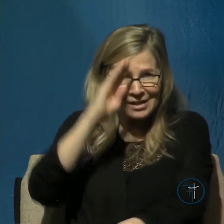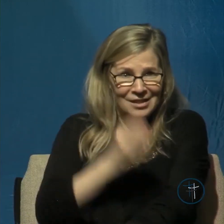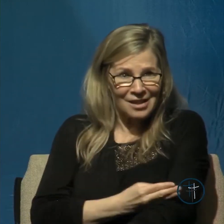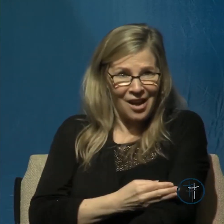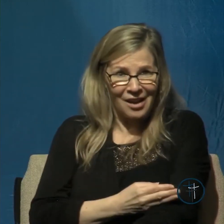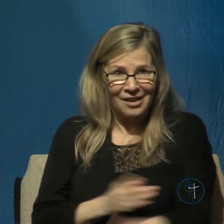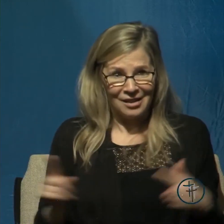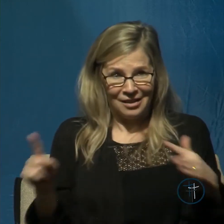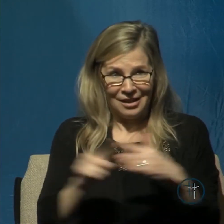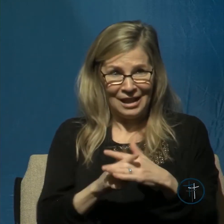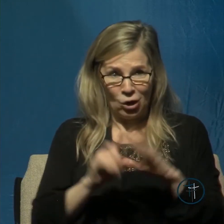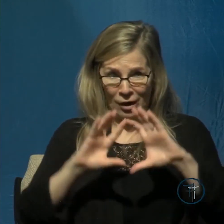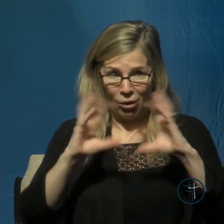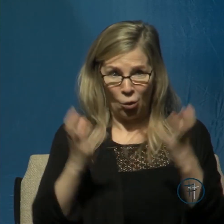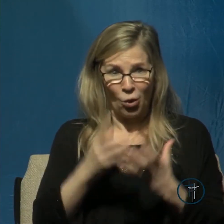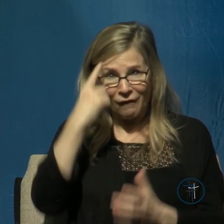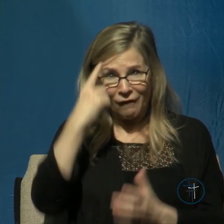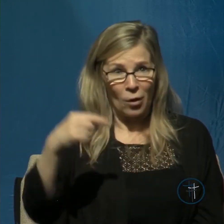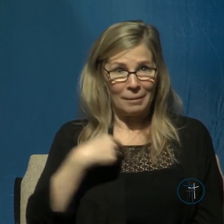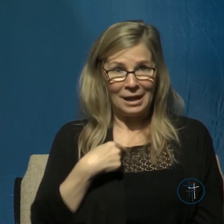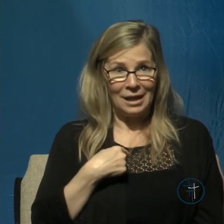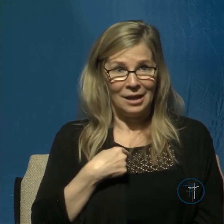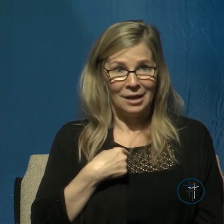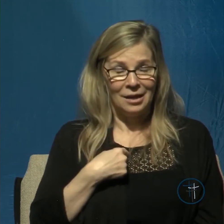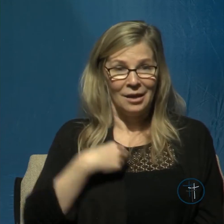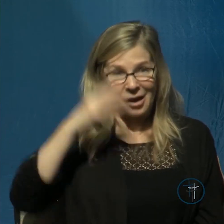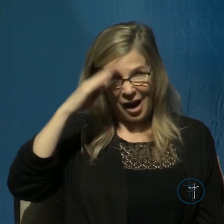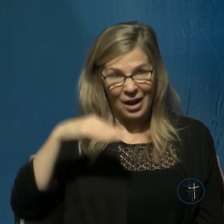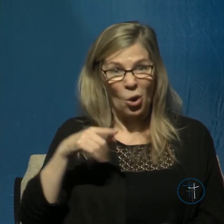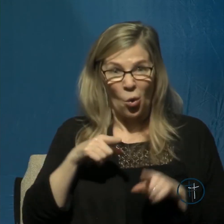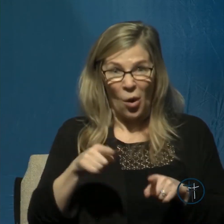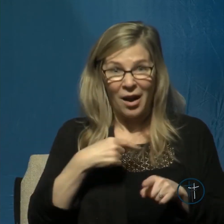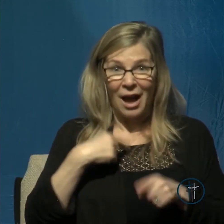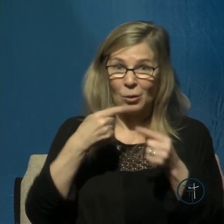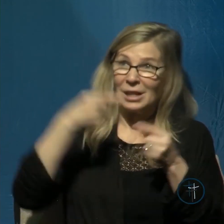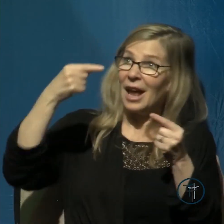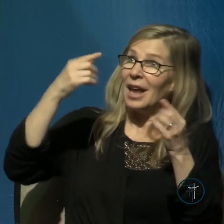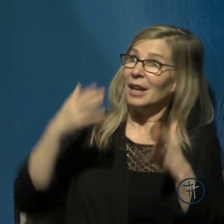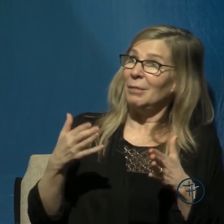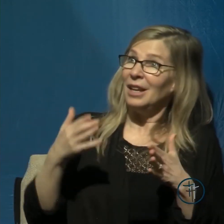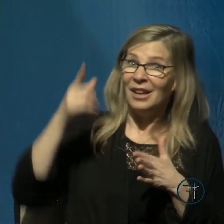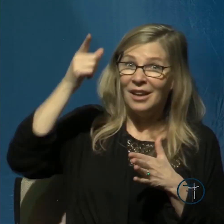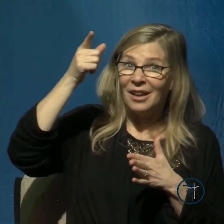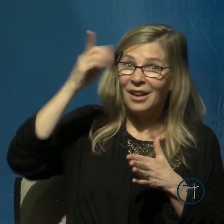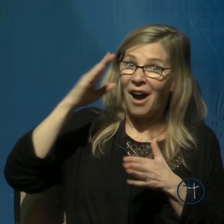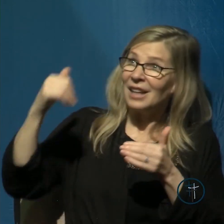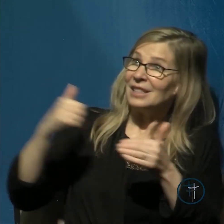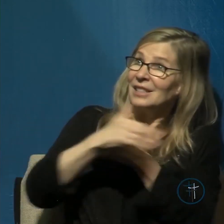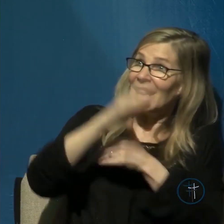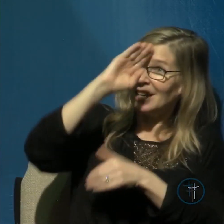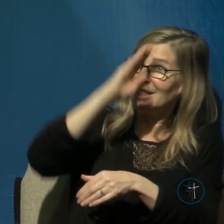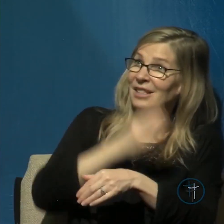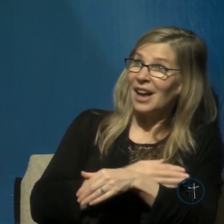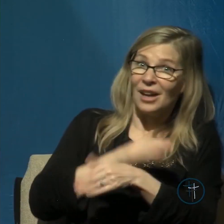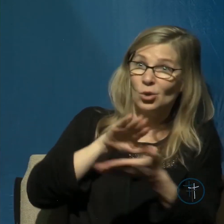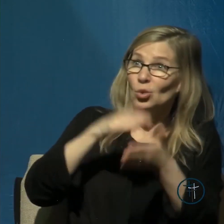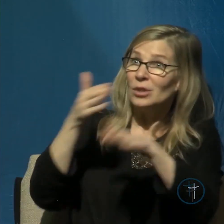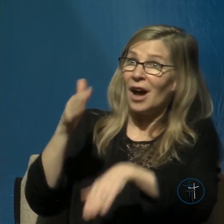world for me I know that while I was an enemy God sent his only son to die on the cross on Calvary's hill